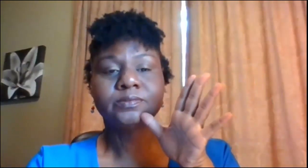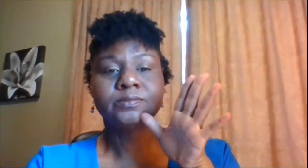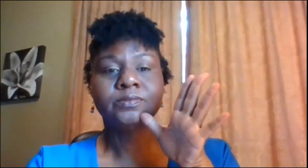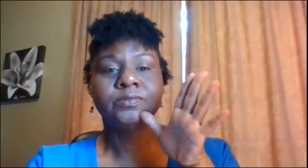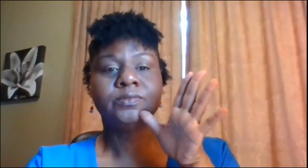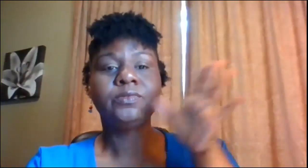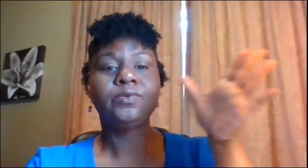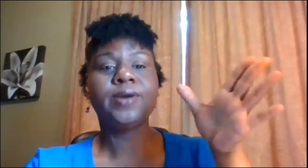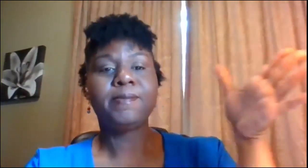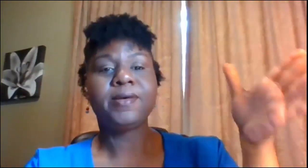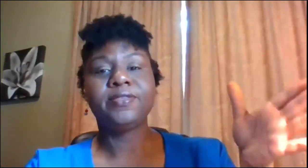grandmother